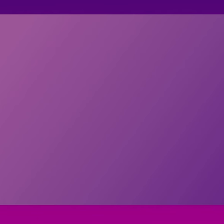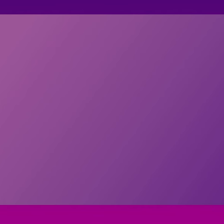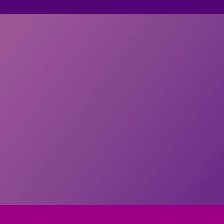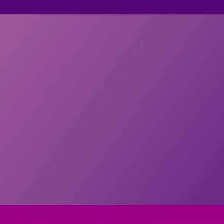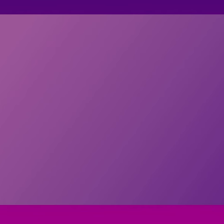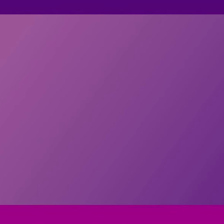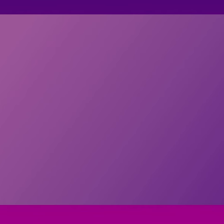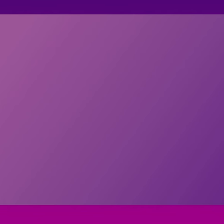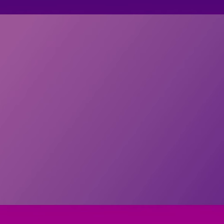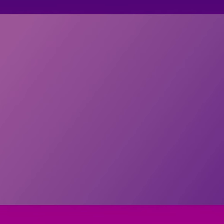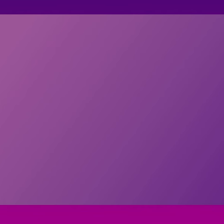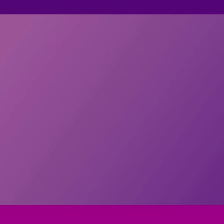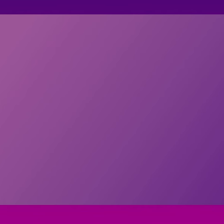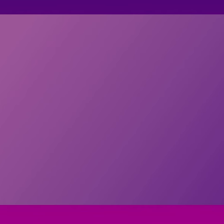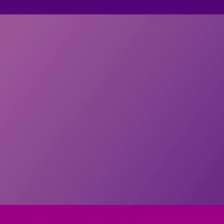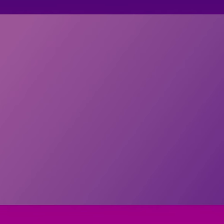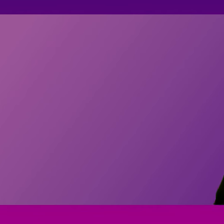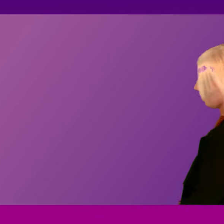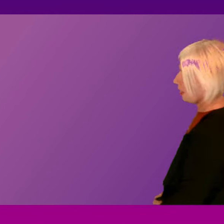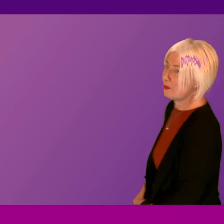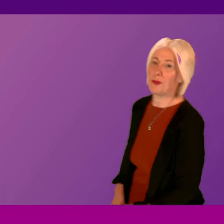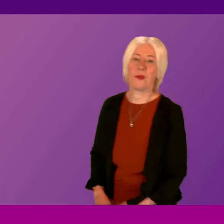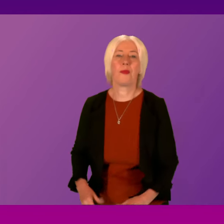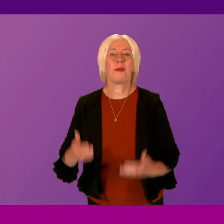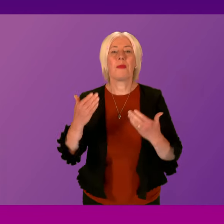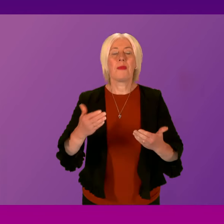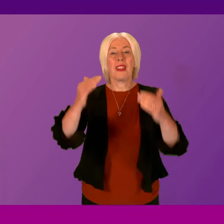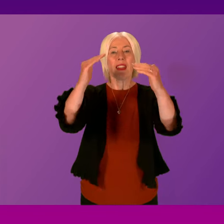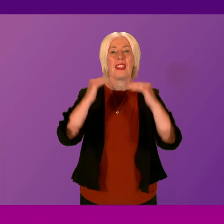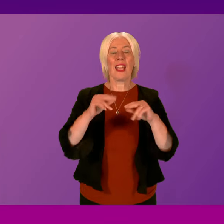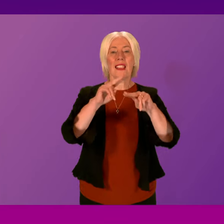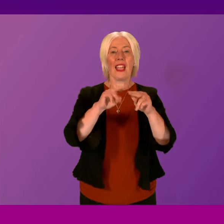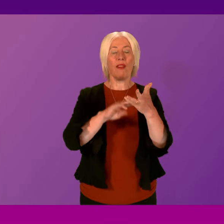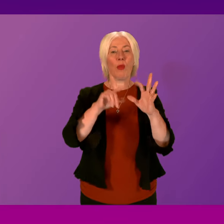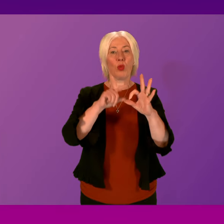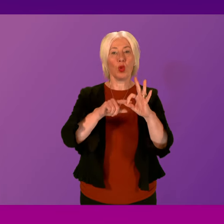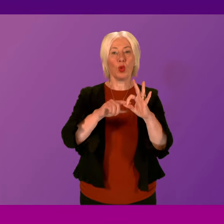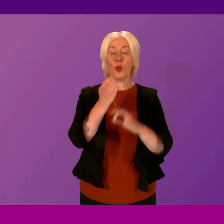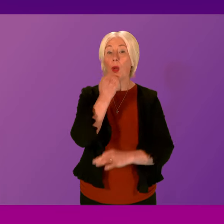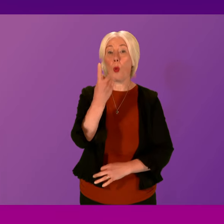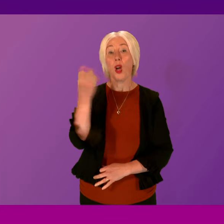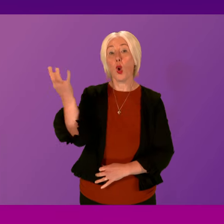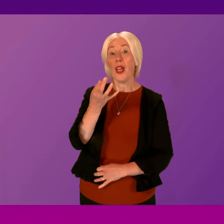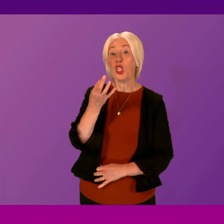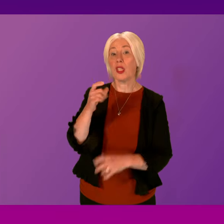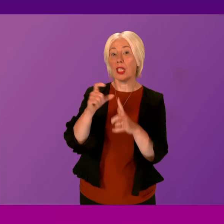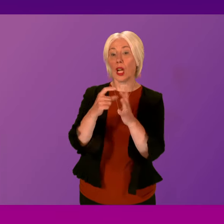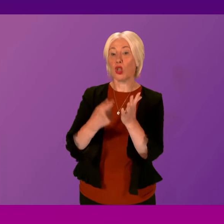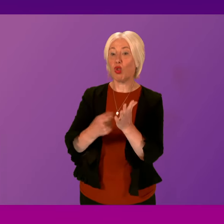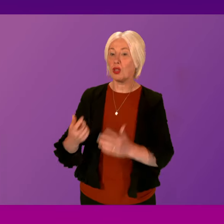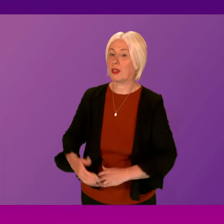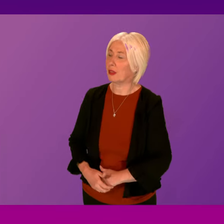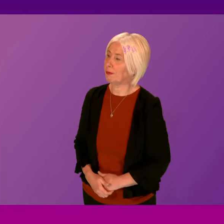The next item of business is First Minister's questions and at question number one I call Douglas Ross.